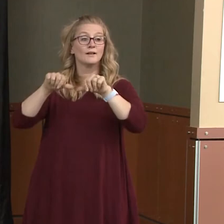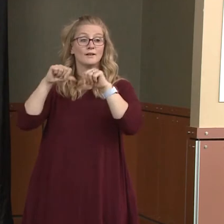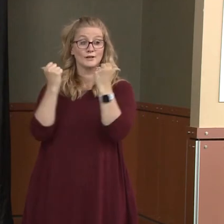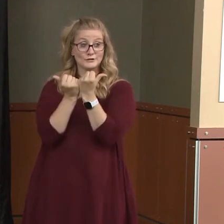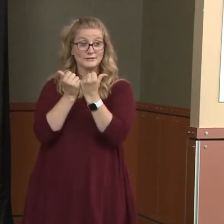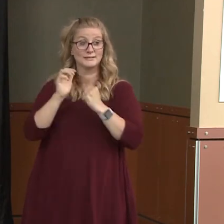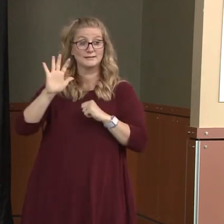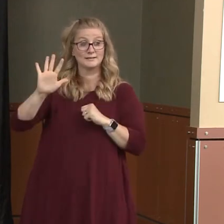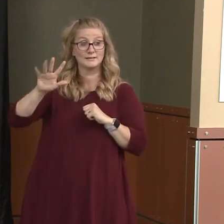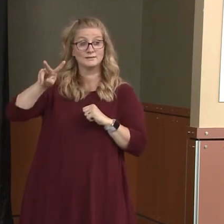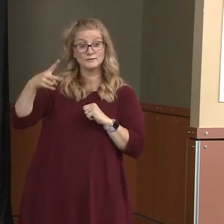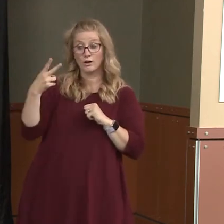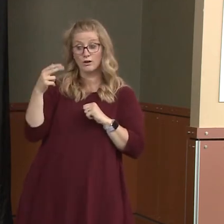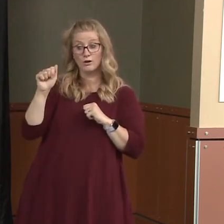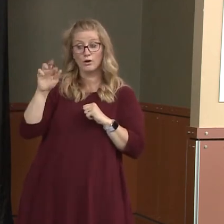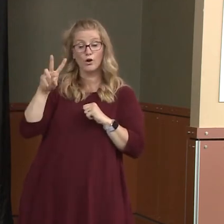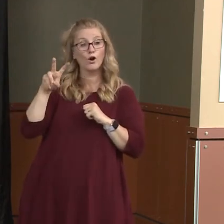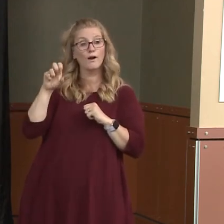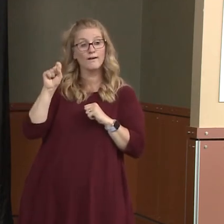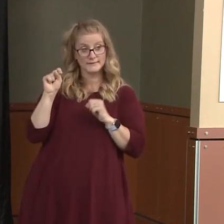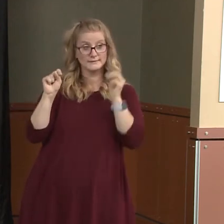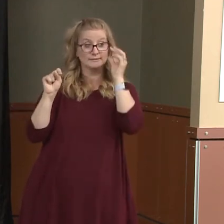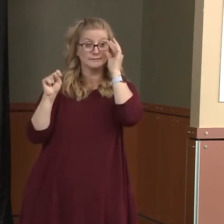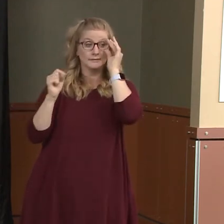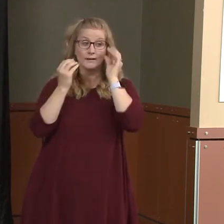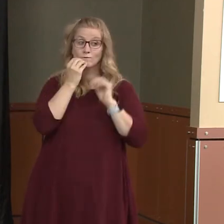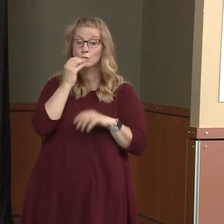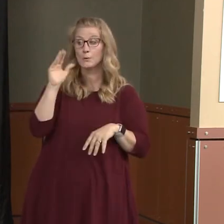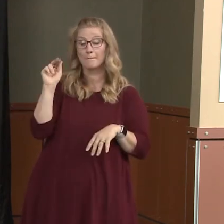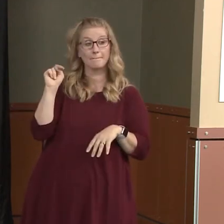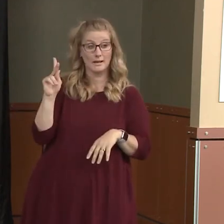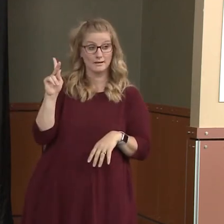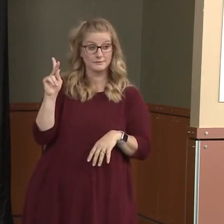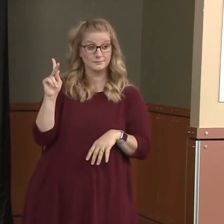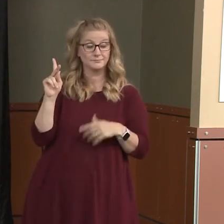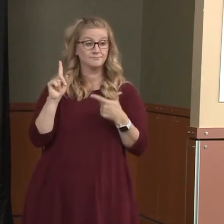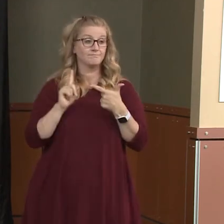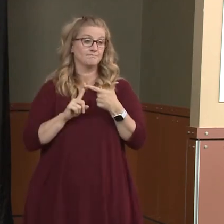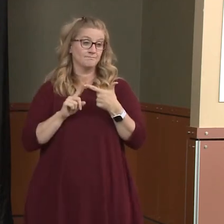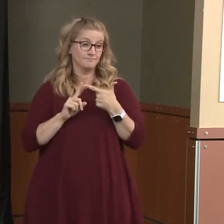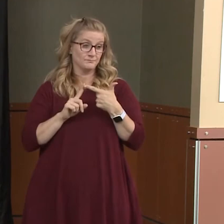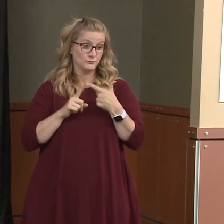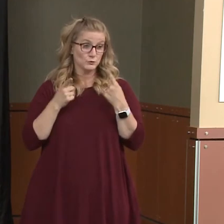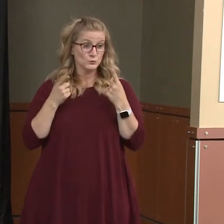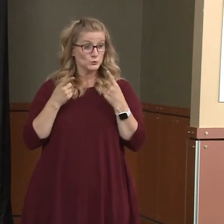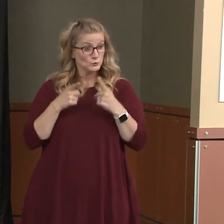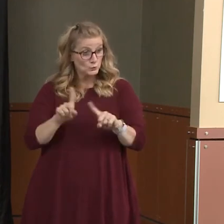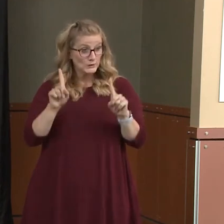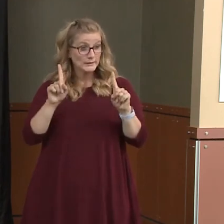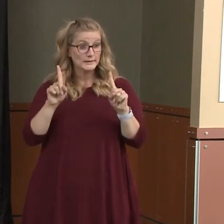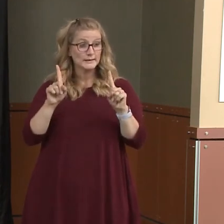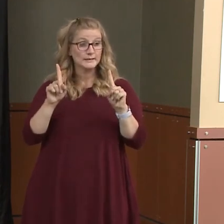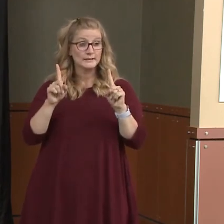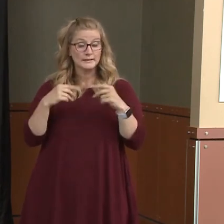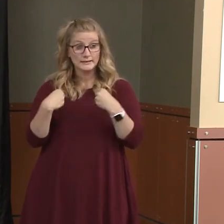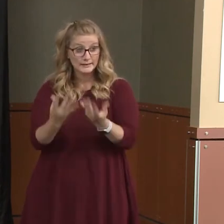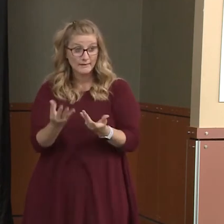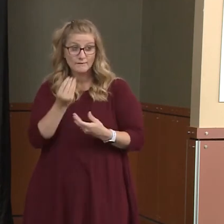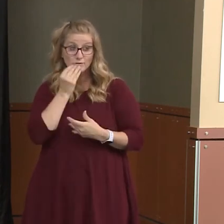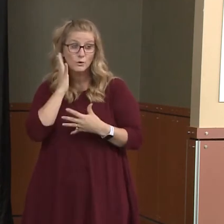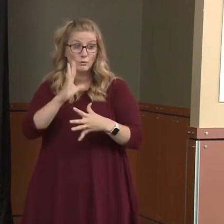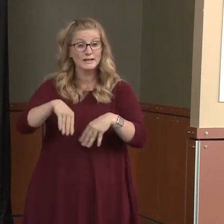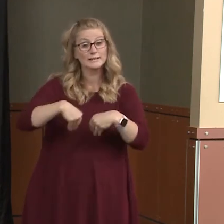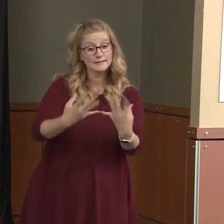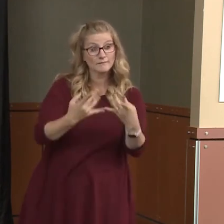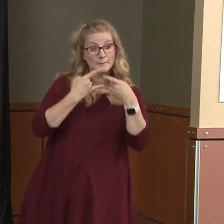Harvest. So our Second Harvest food banks, you can check their websites. During their food donation drives, they will be providing the cloth masks.